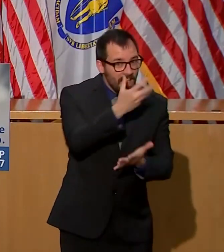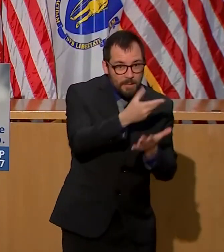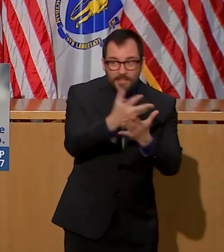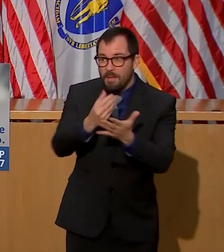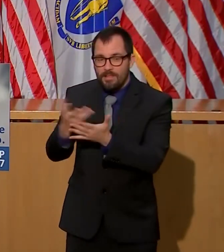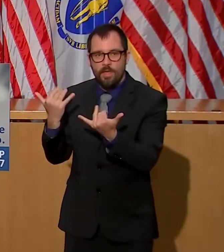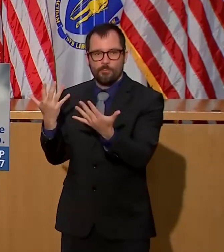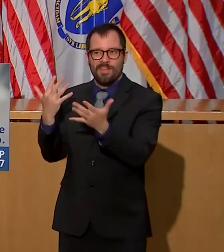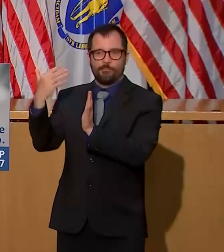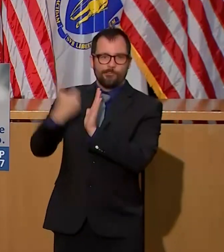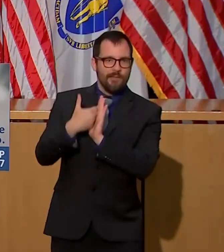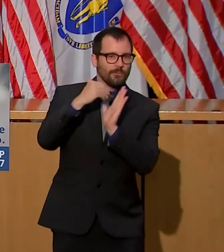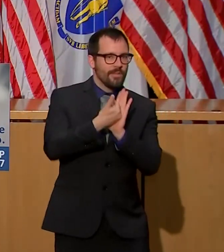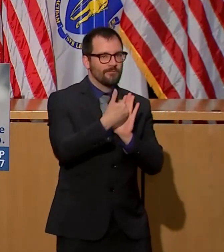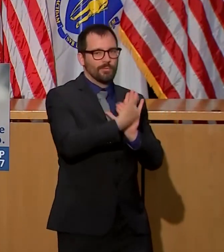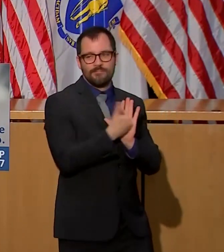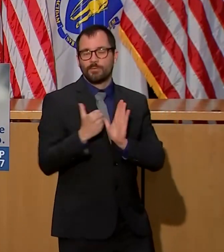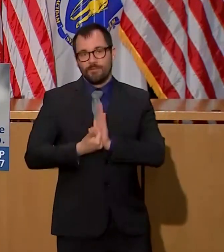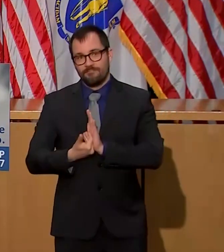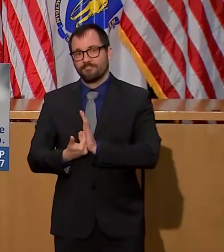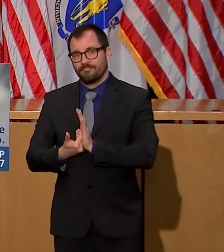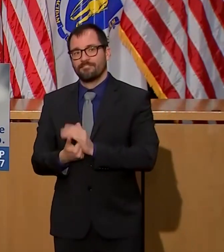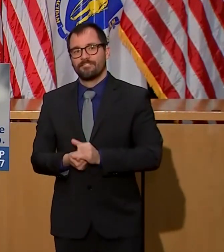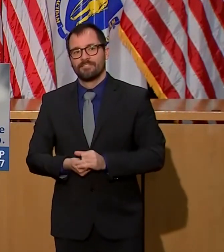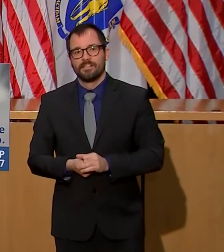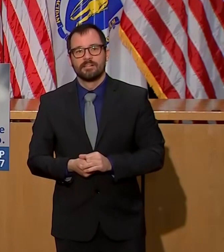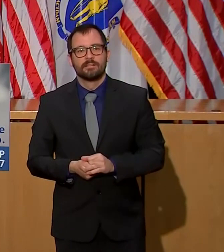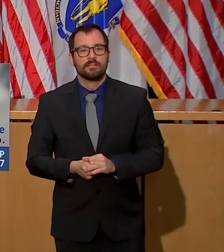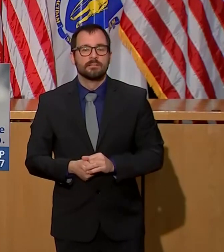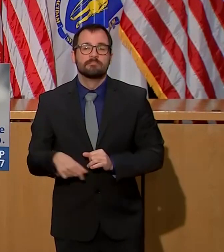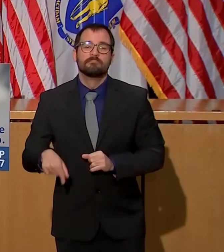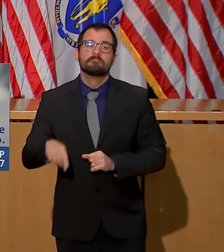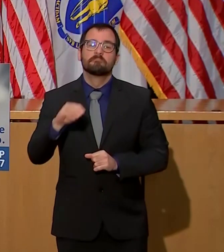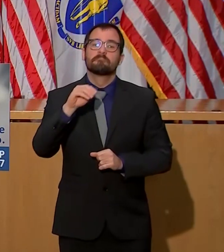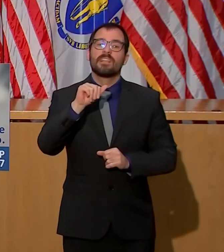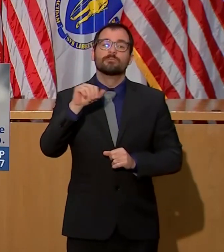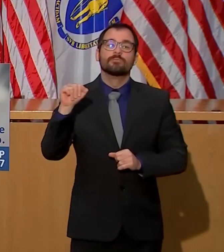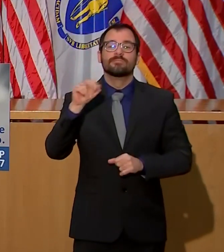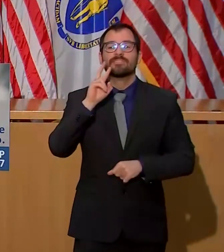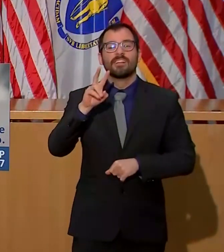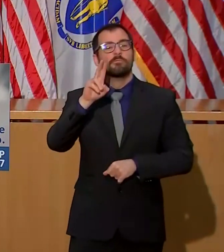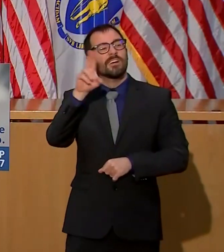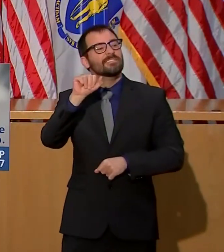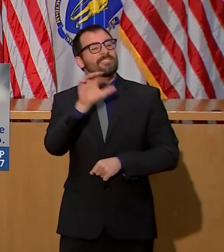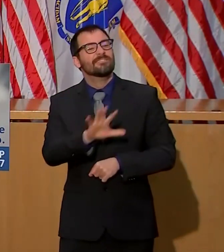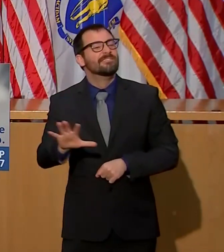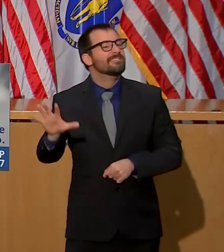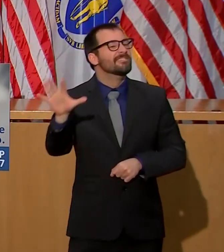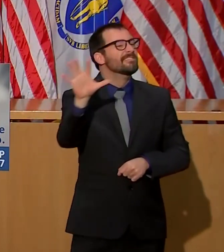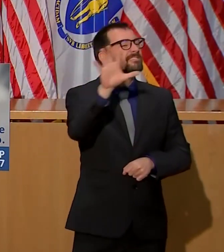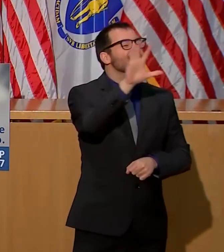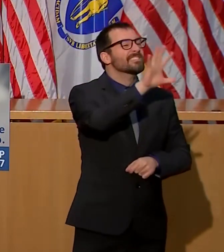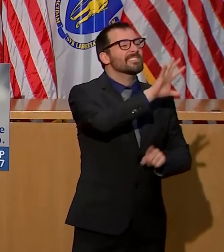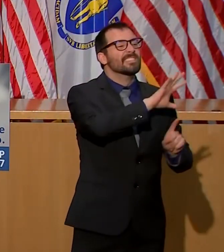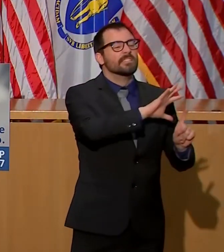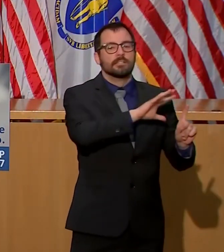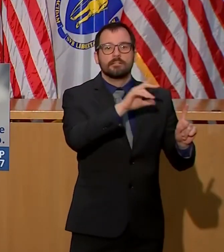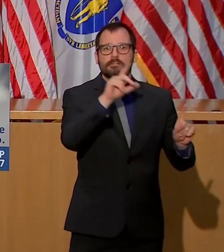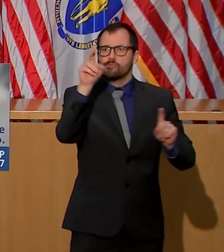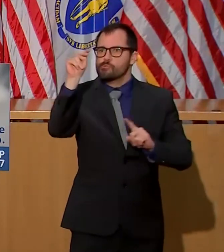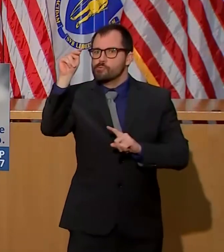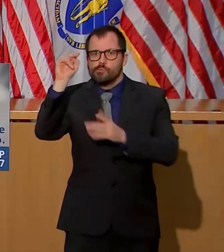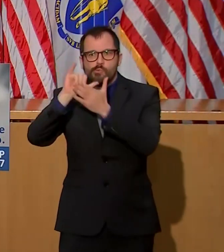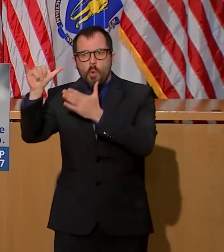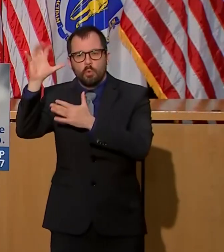evolved into a national hotspot for coronavirus. Similar to other states, nursing facilities have been hard hit